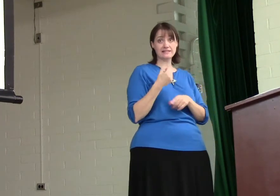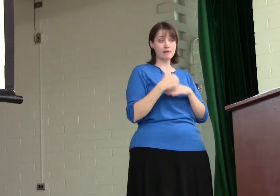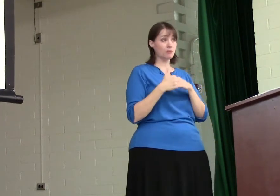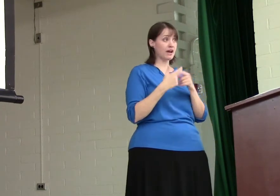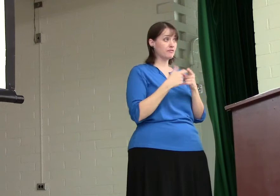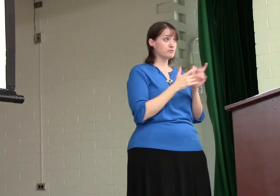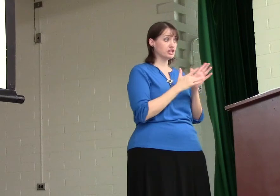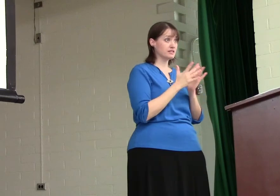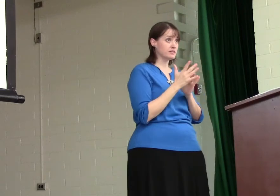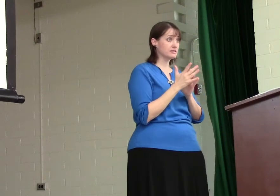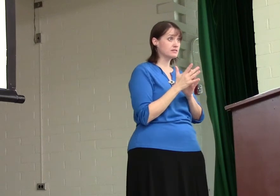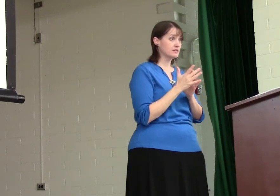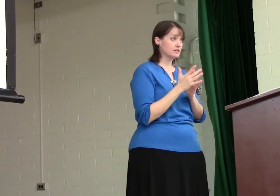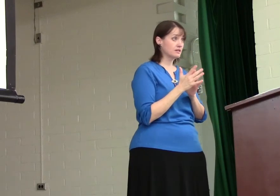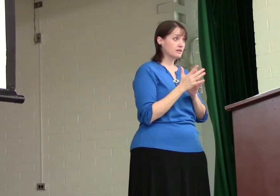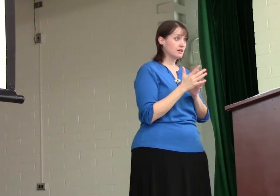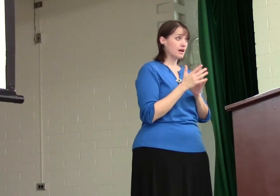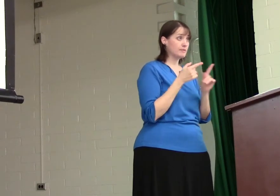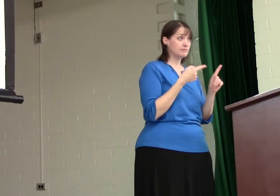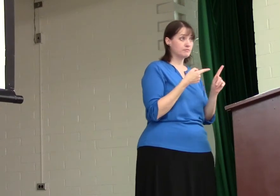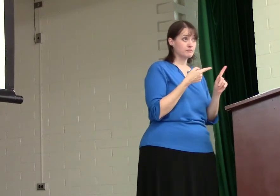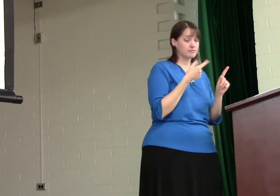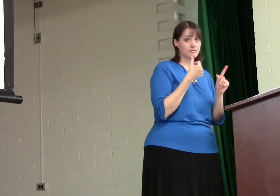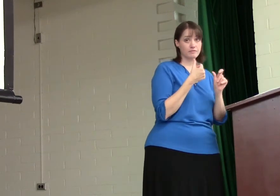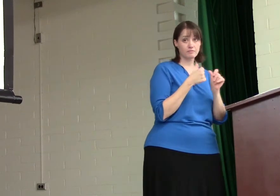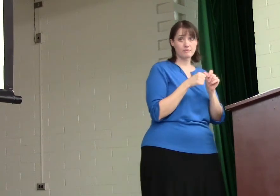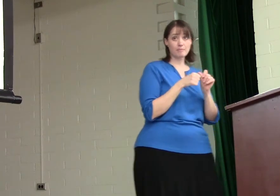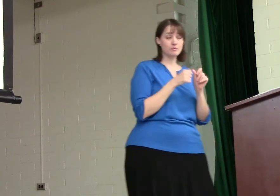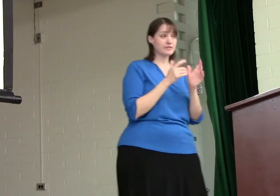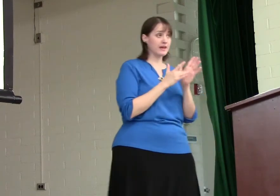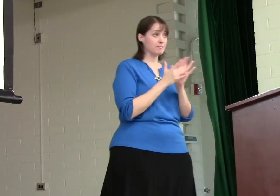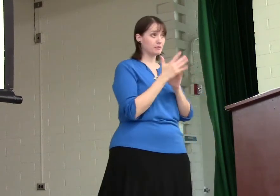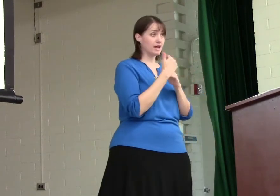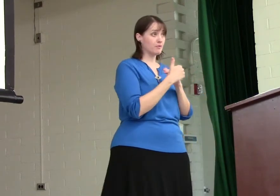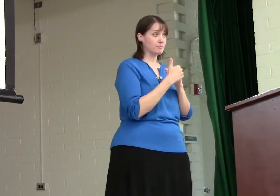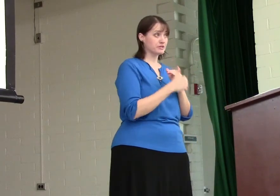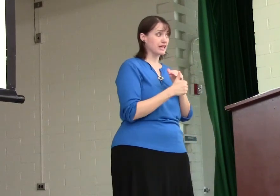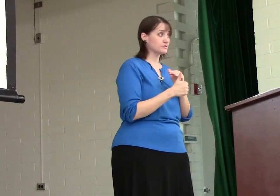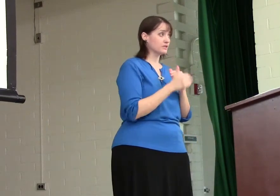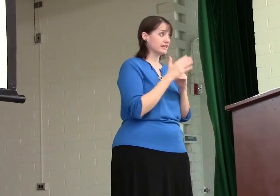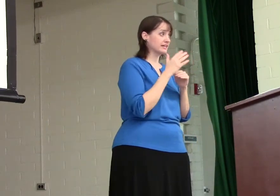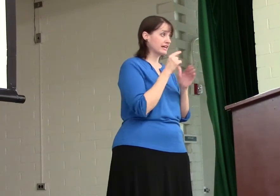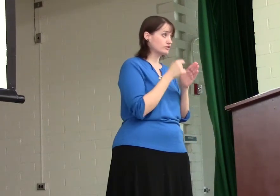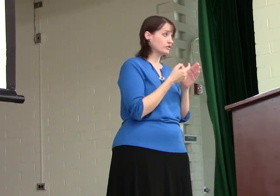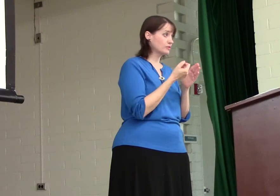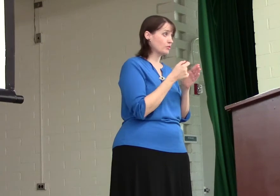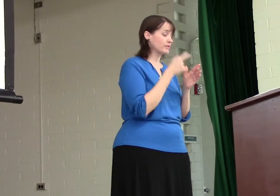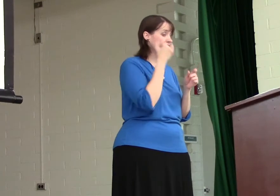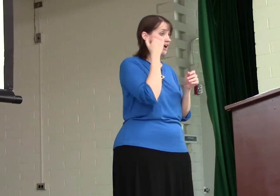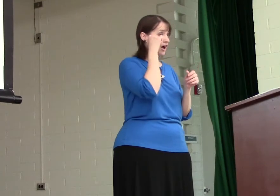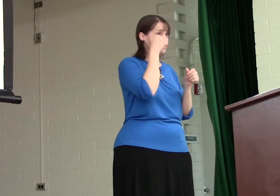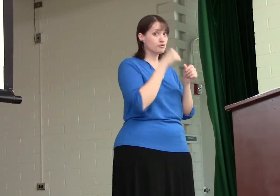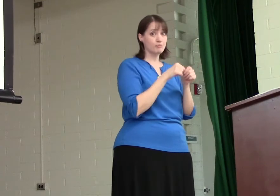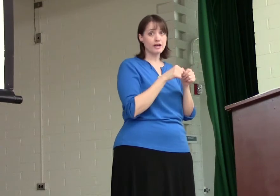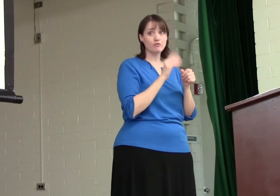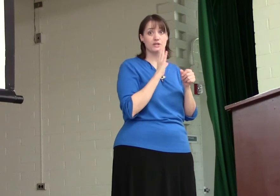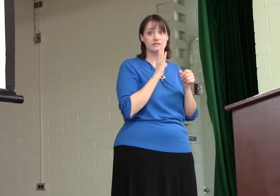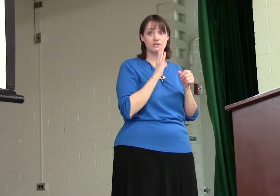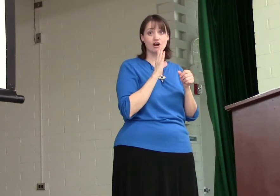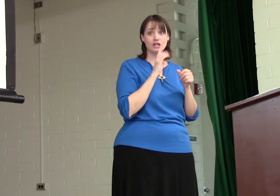that bread from Jesus. I mean, remember what that bread represents. We're going to get into it a little more, but I'll just remind you what we talked